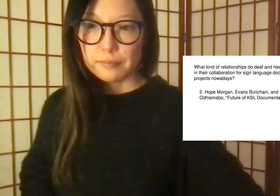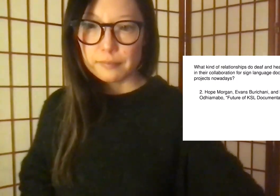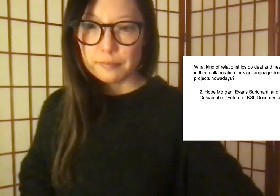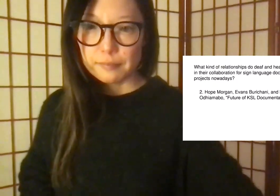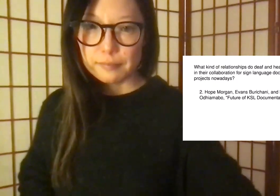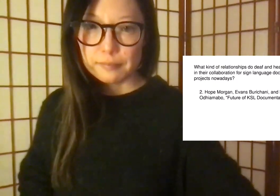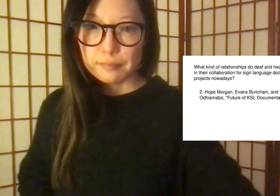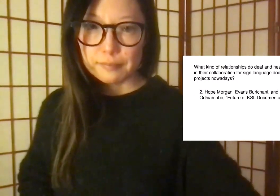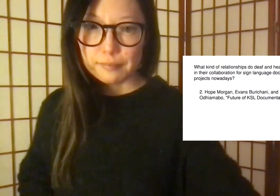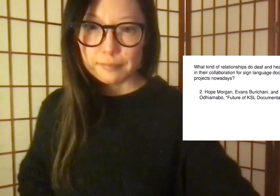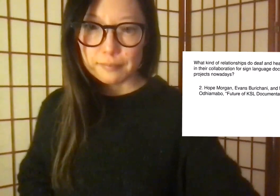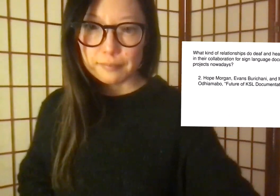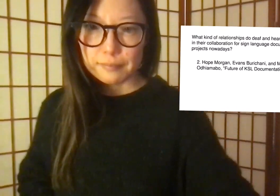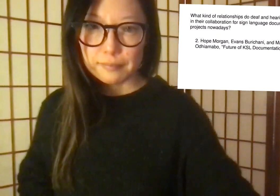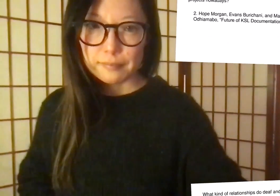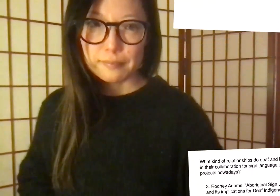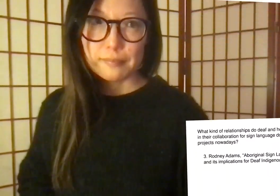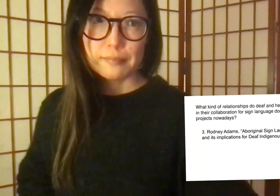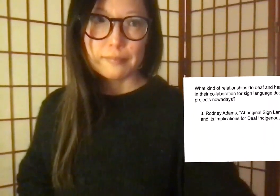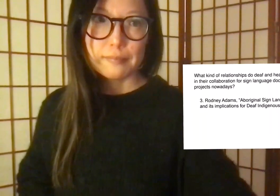Now, let's take a look at the third group.